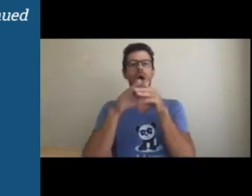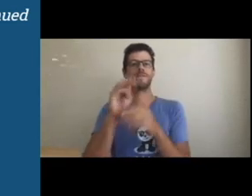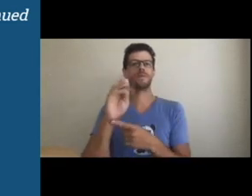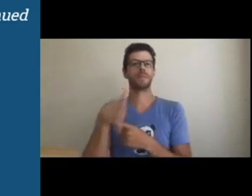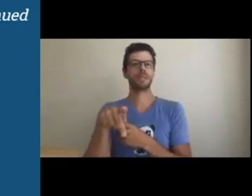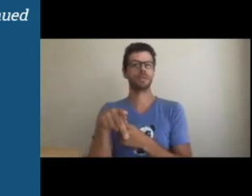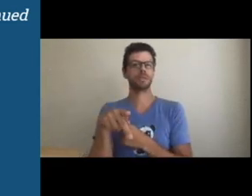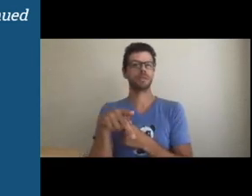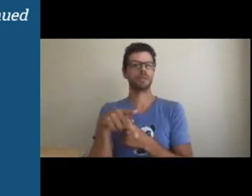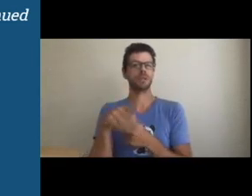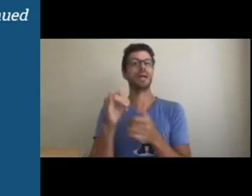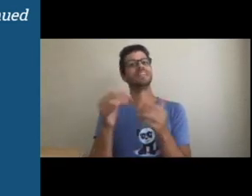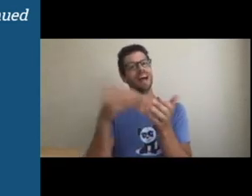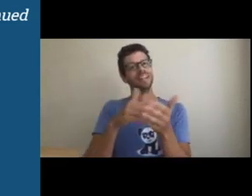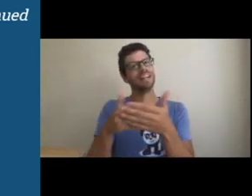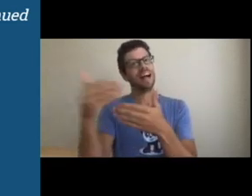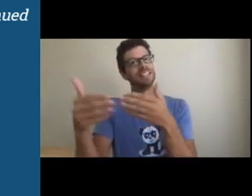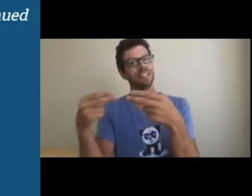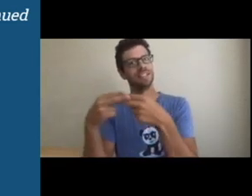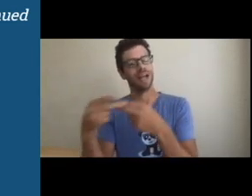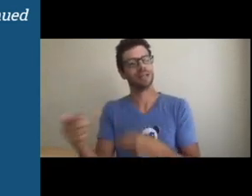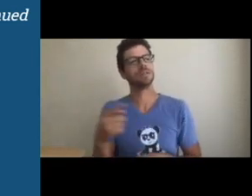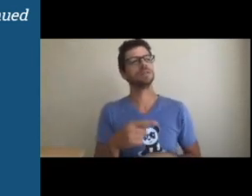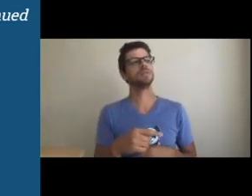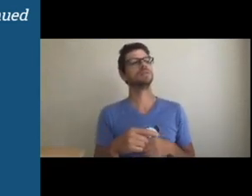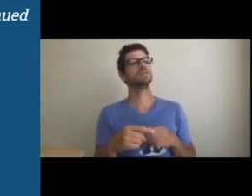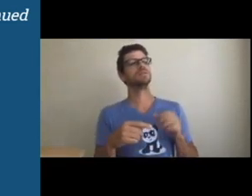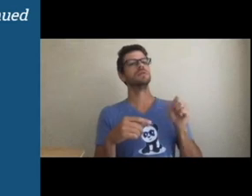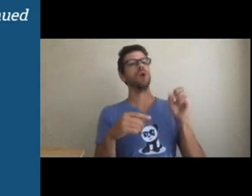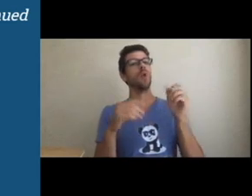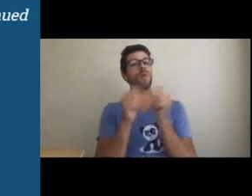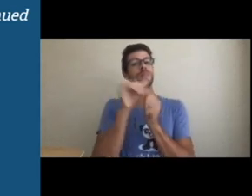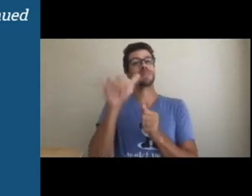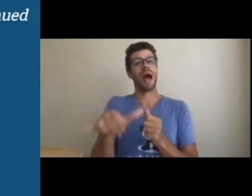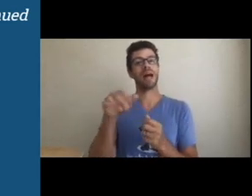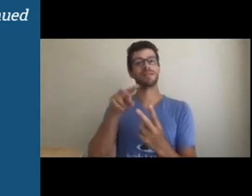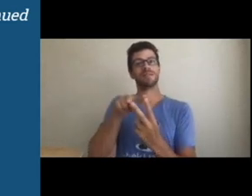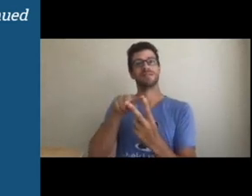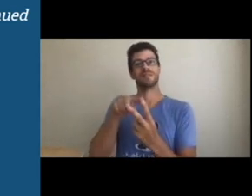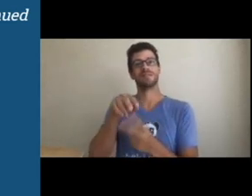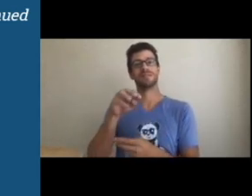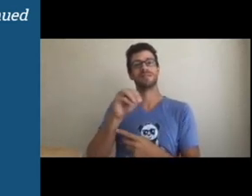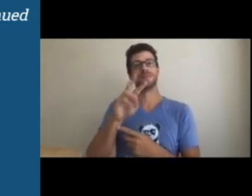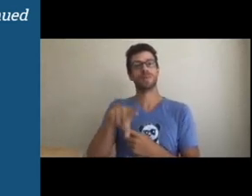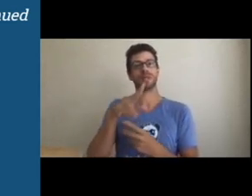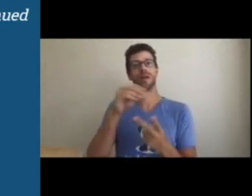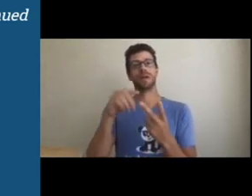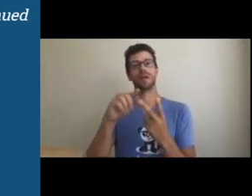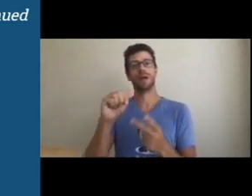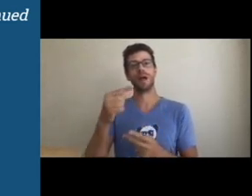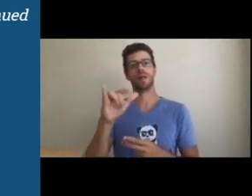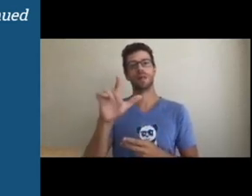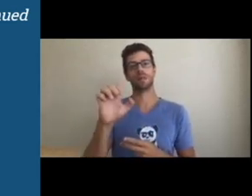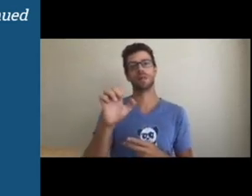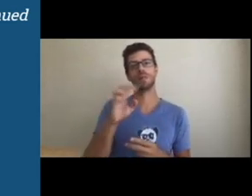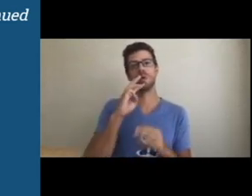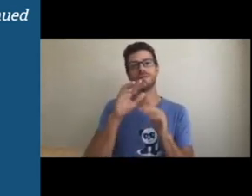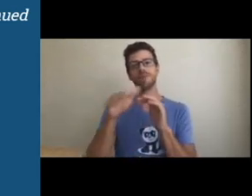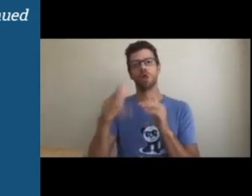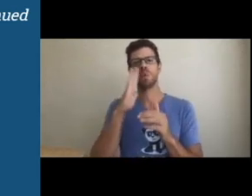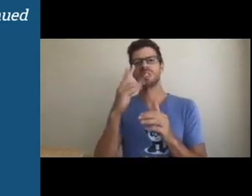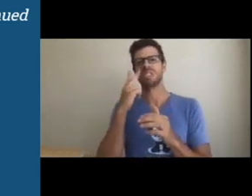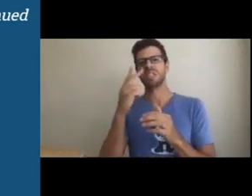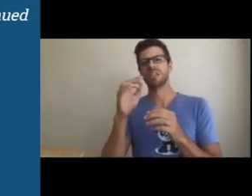so on. In that case, it is better to focus on the MVP, again, which will be elaborated more